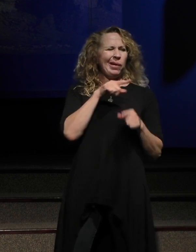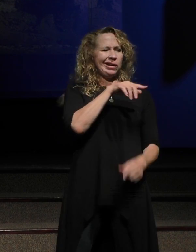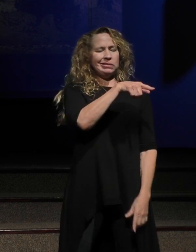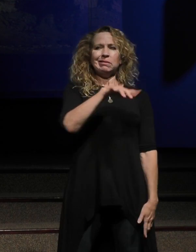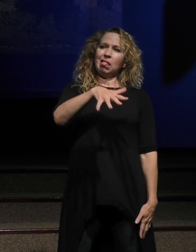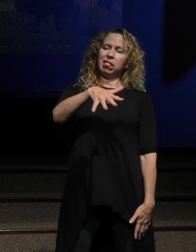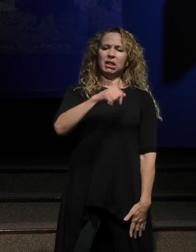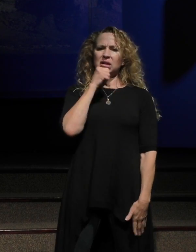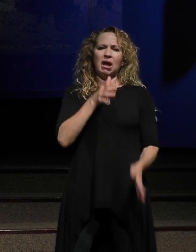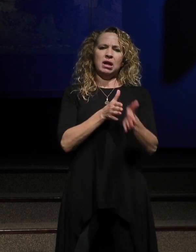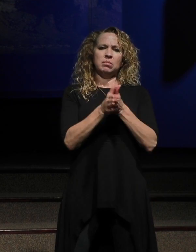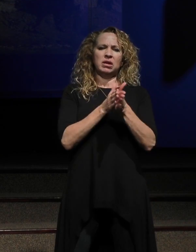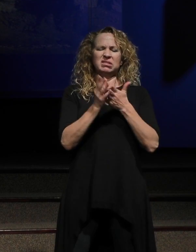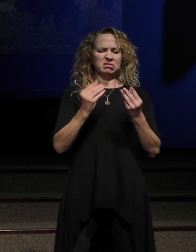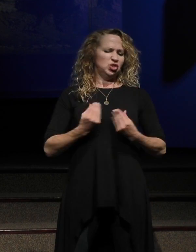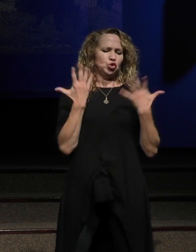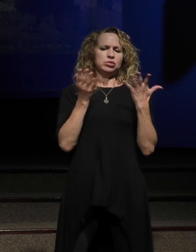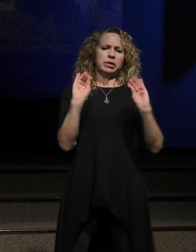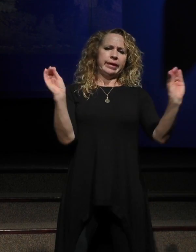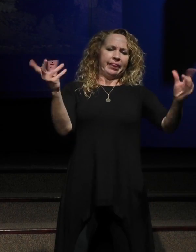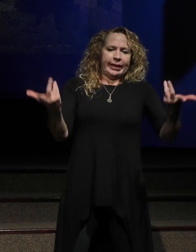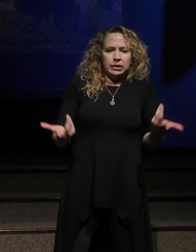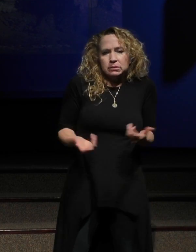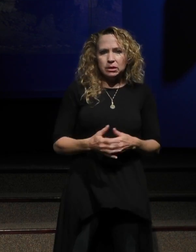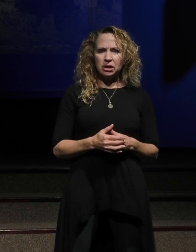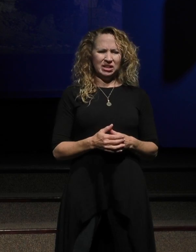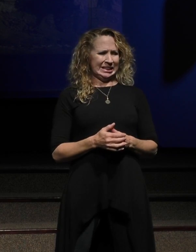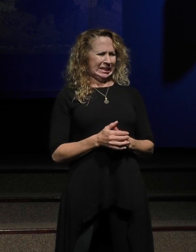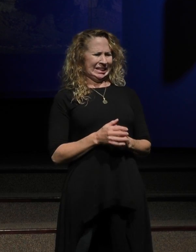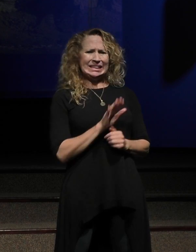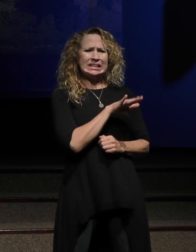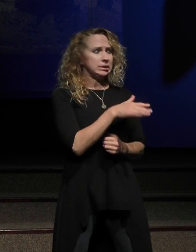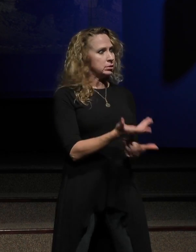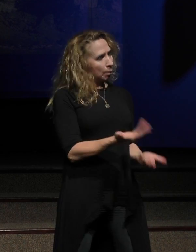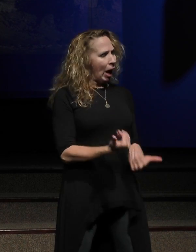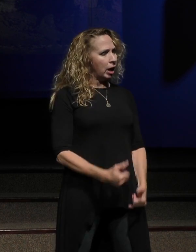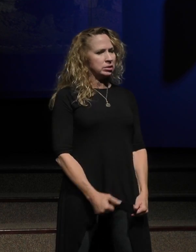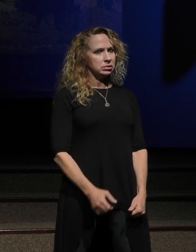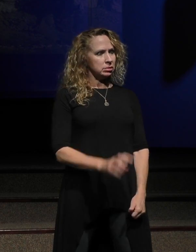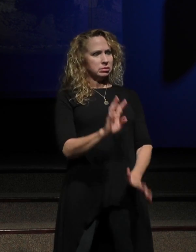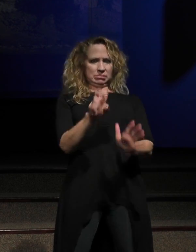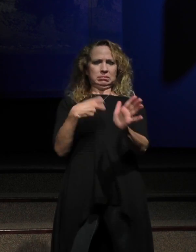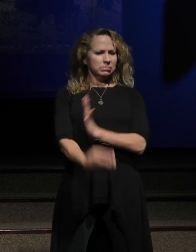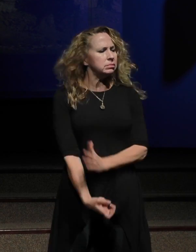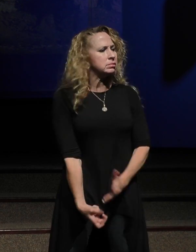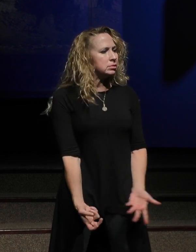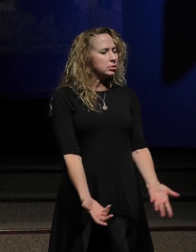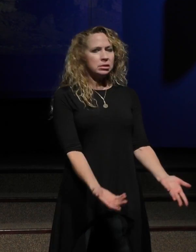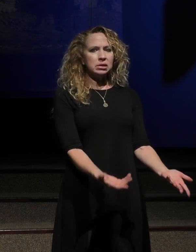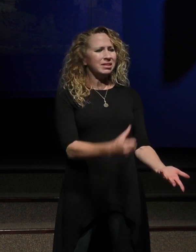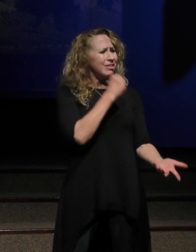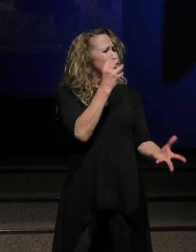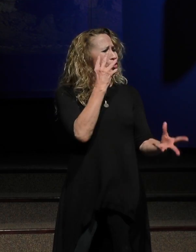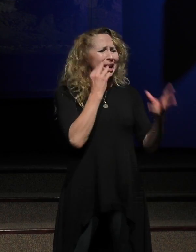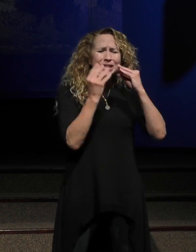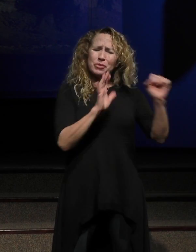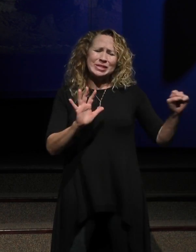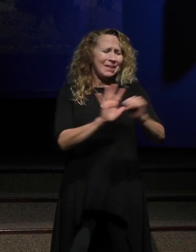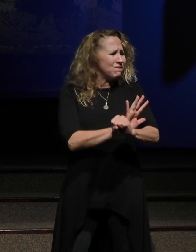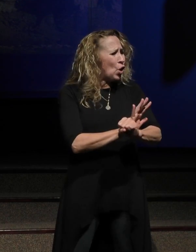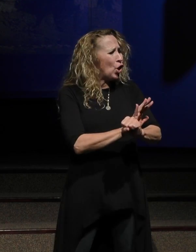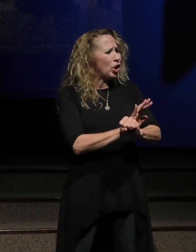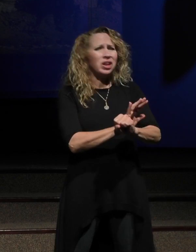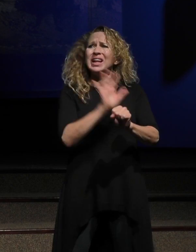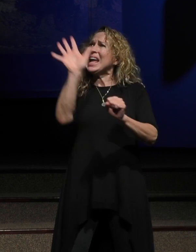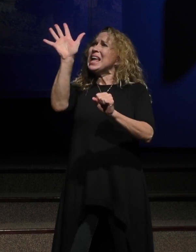and there's no joy in their Christian life. And I want to look at them and say, come on, you're not experiencing the whole kingdom. The